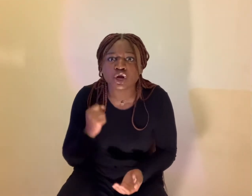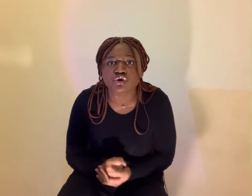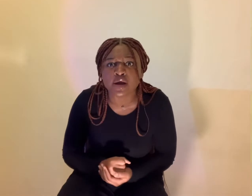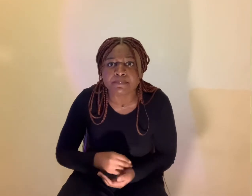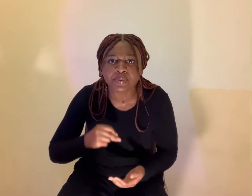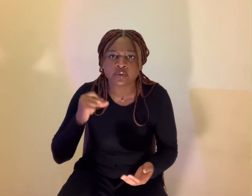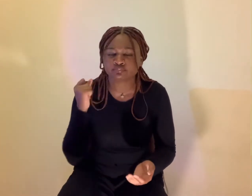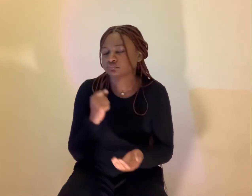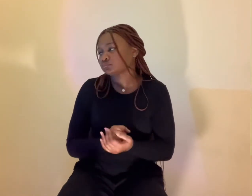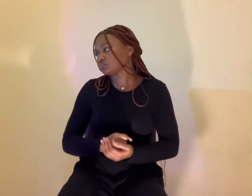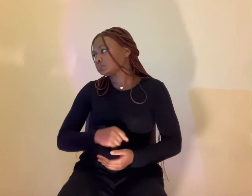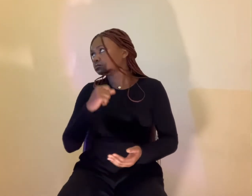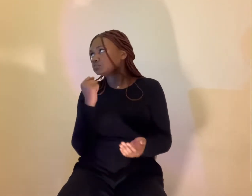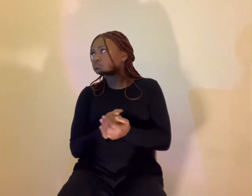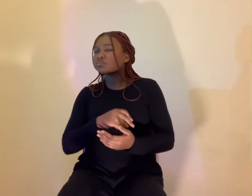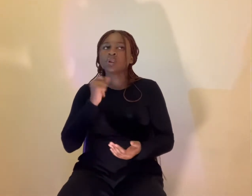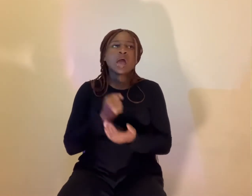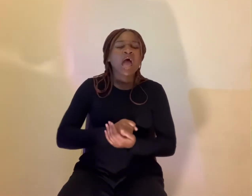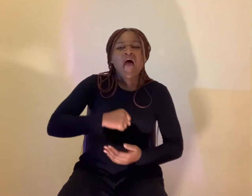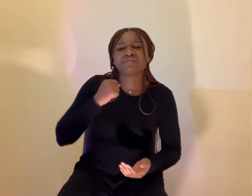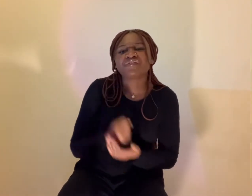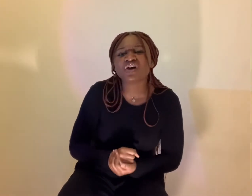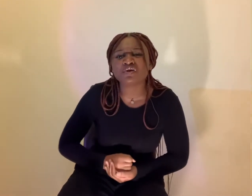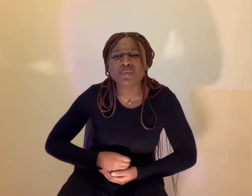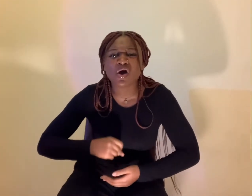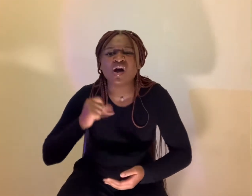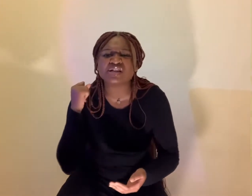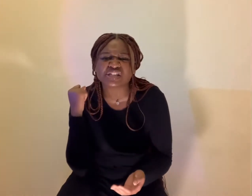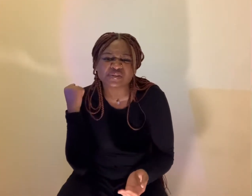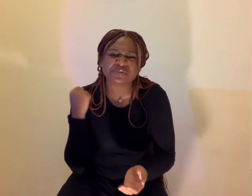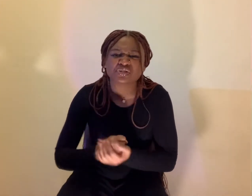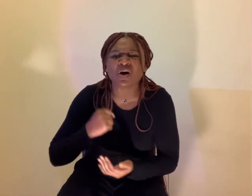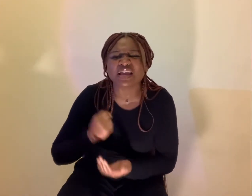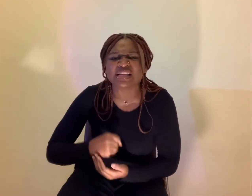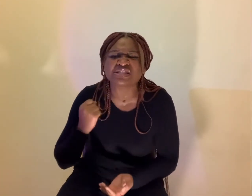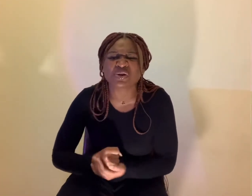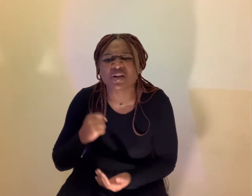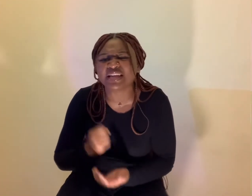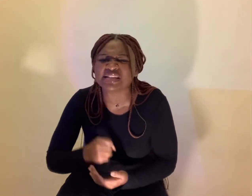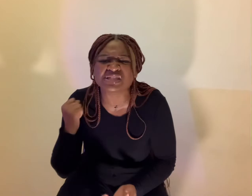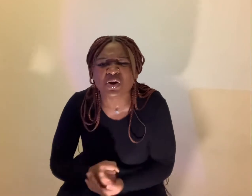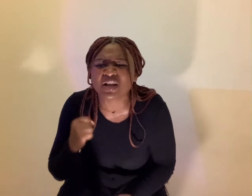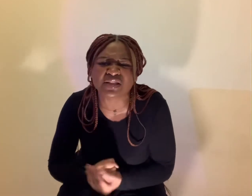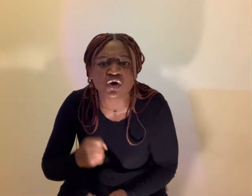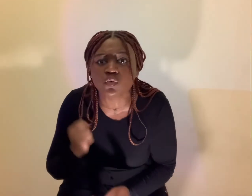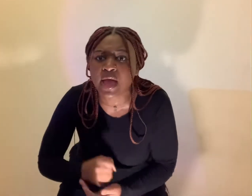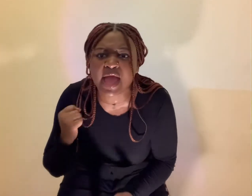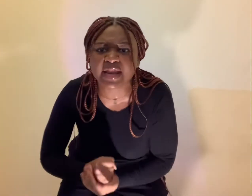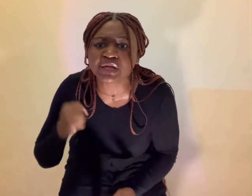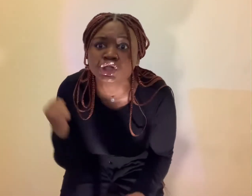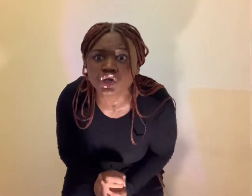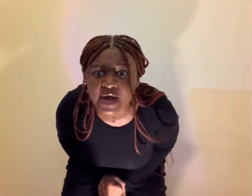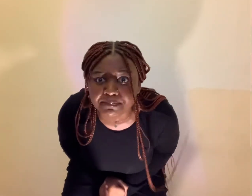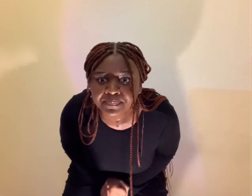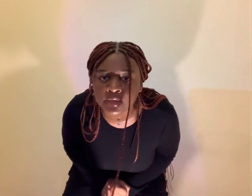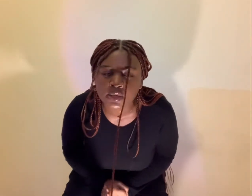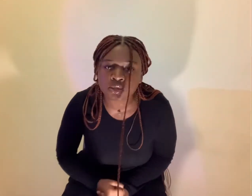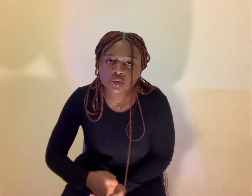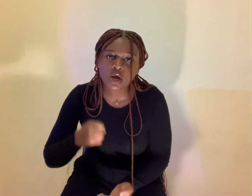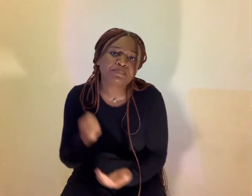grip and furthermore just from stalling and stalling and stalling the wedding trip a